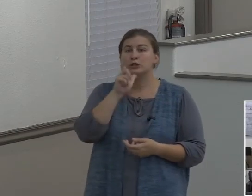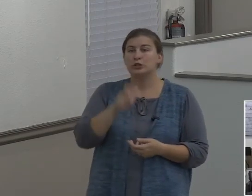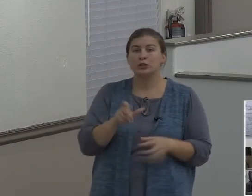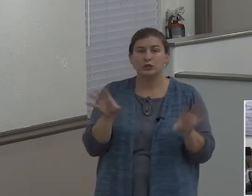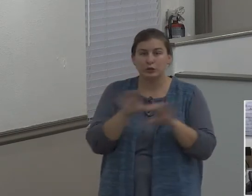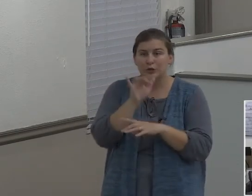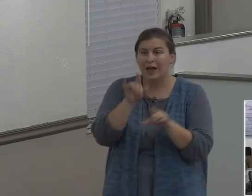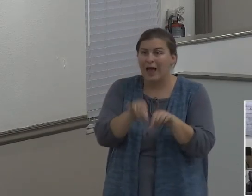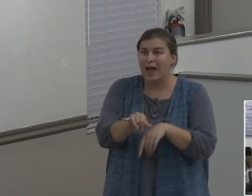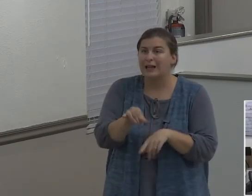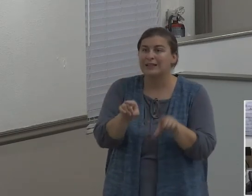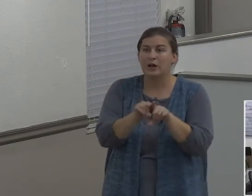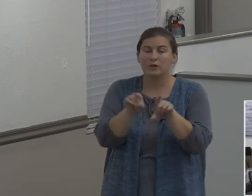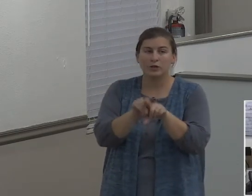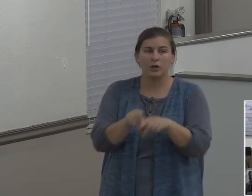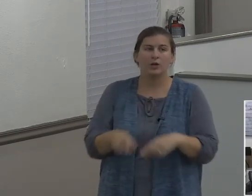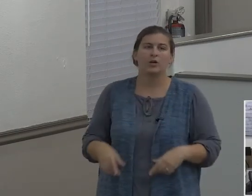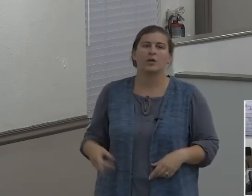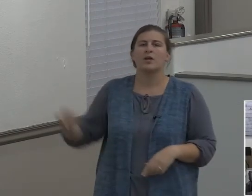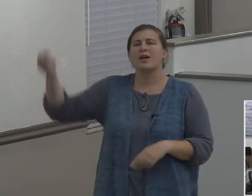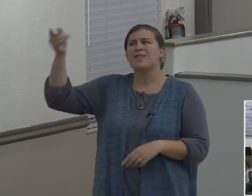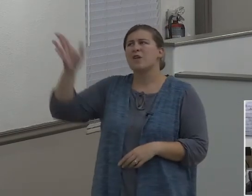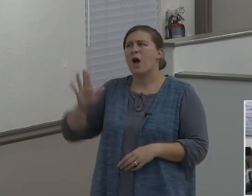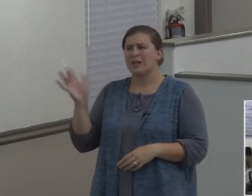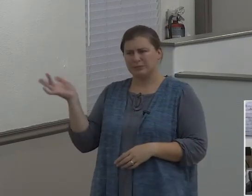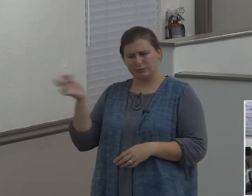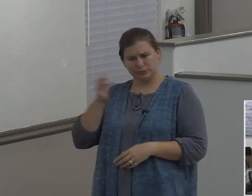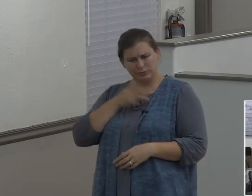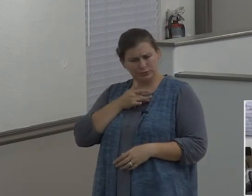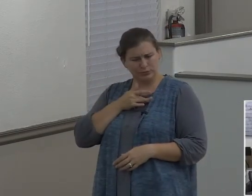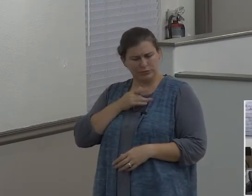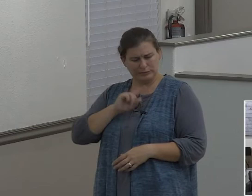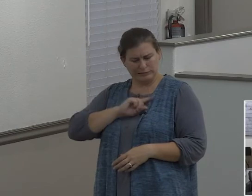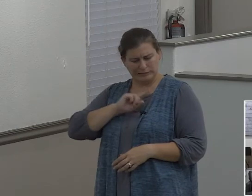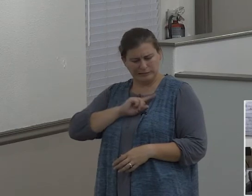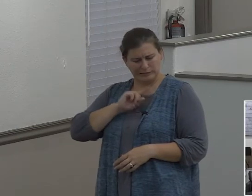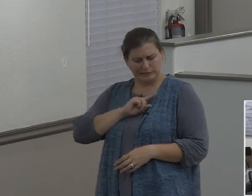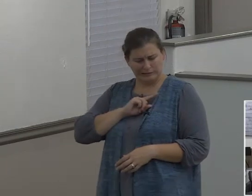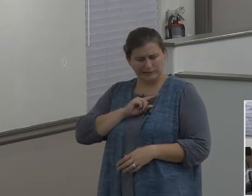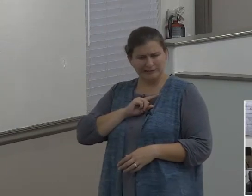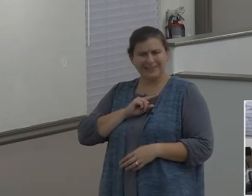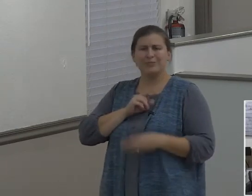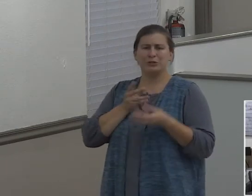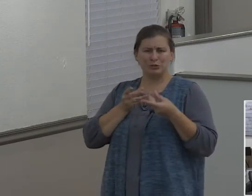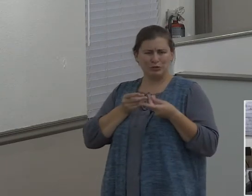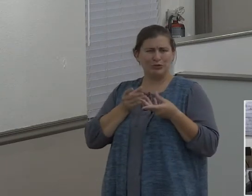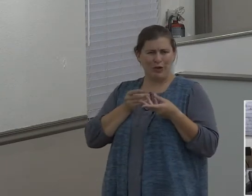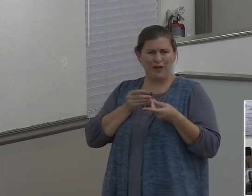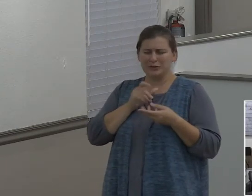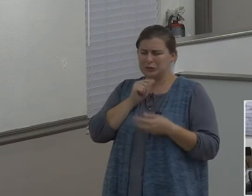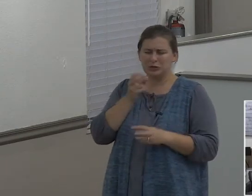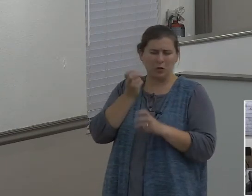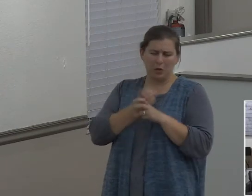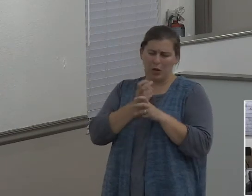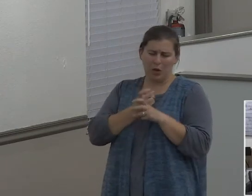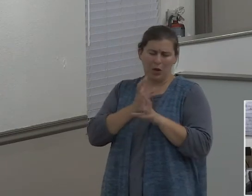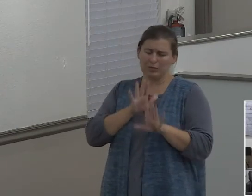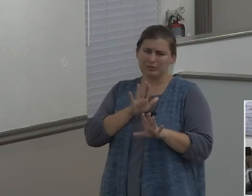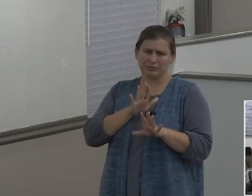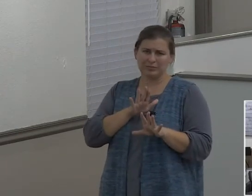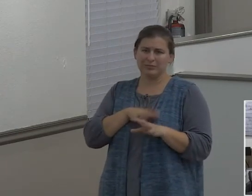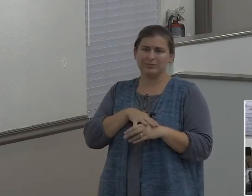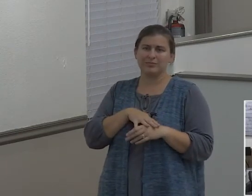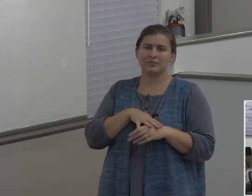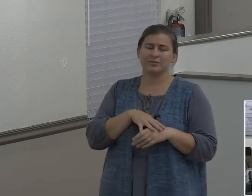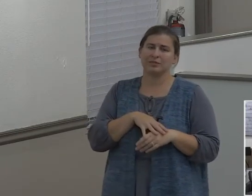God pokes your heart about something. Stay soft. Boy, I'd beat a path down the altar and not just